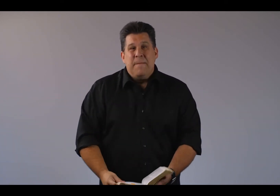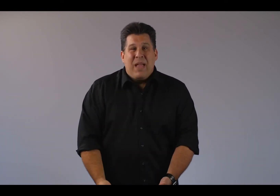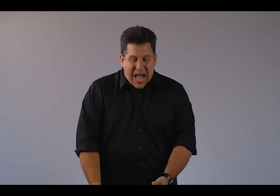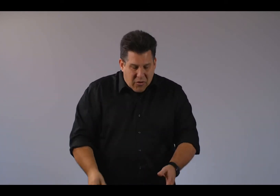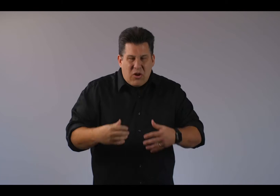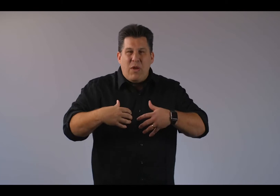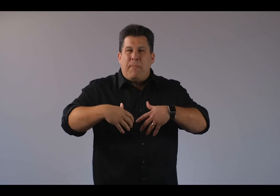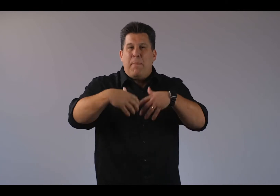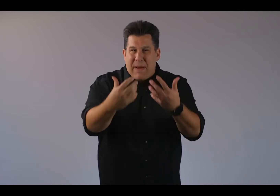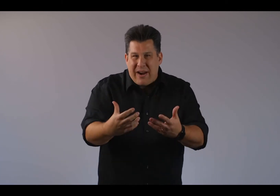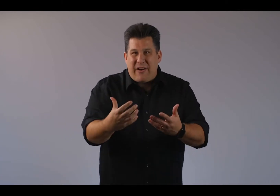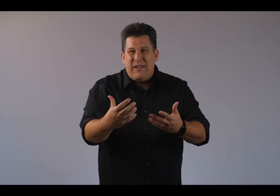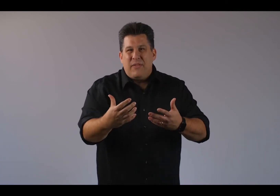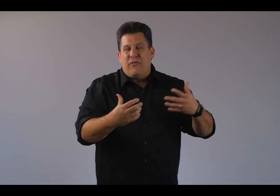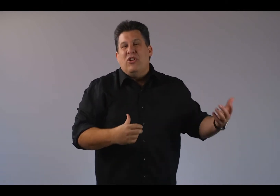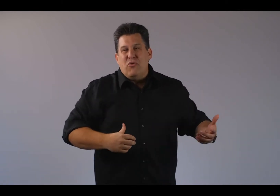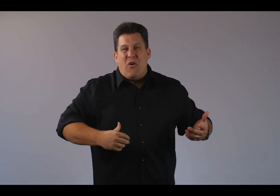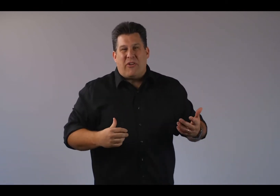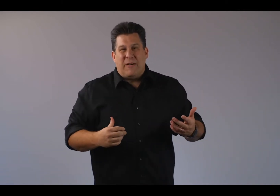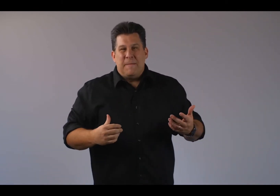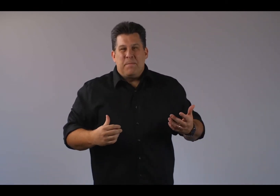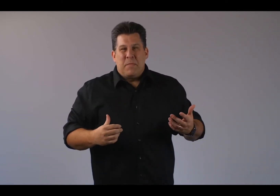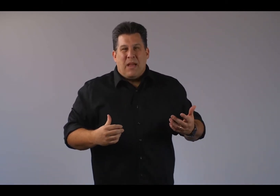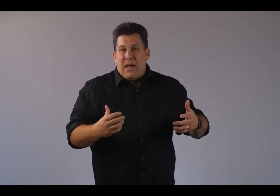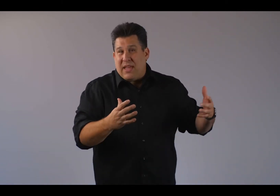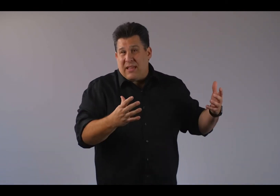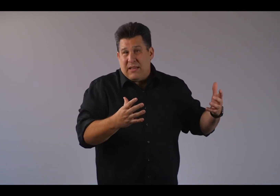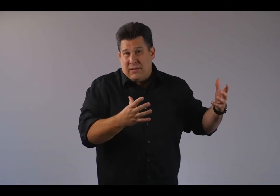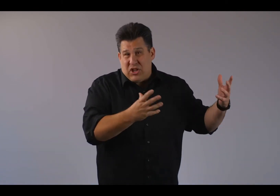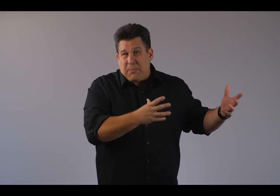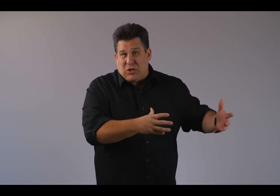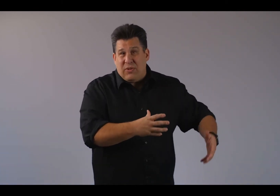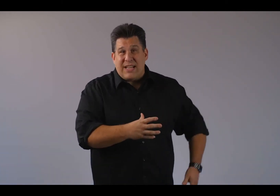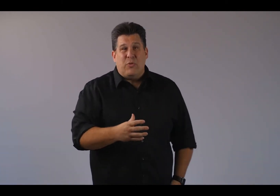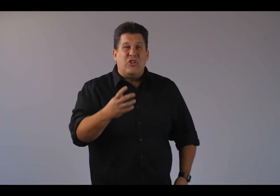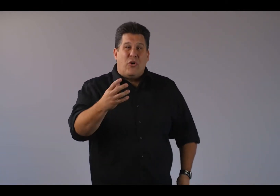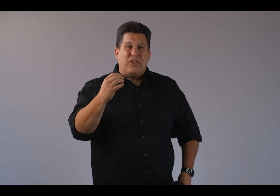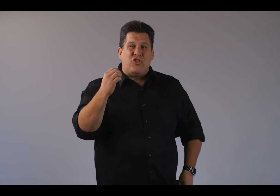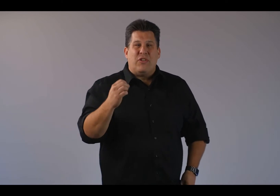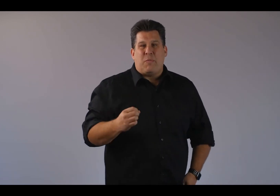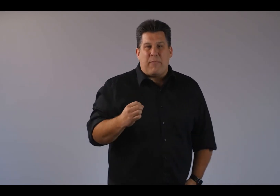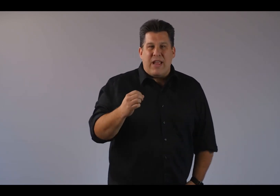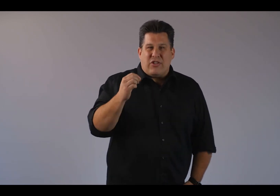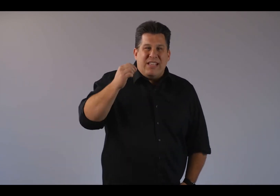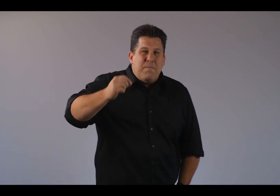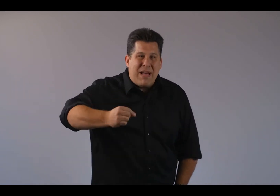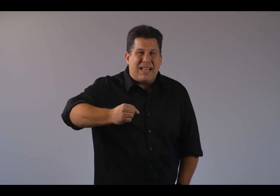how can we prepare for a do over? I think chapter two last week showed us Jonah's preparation. His mess